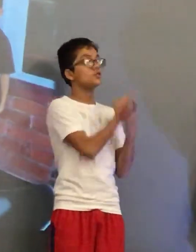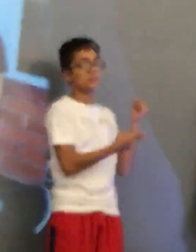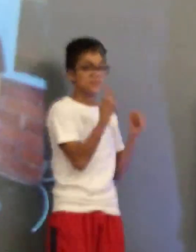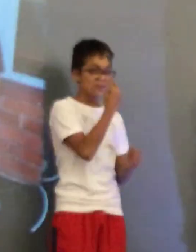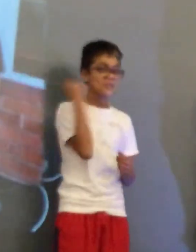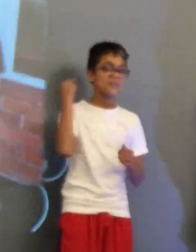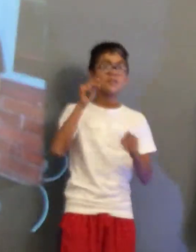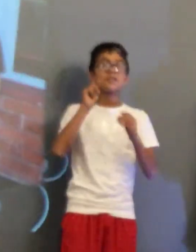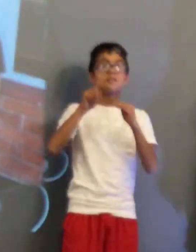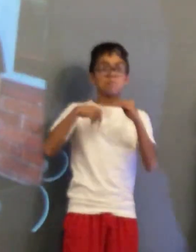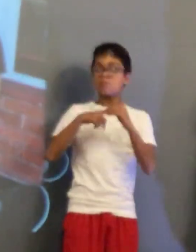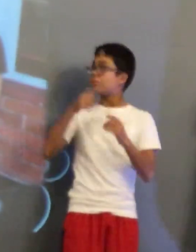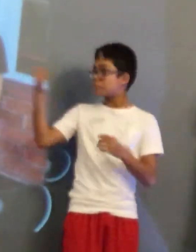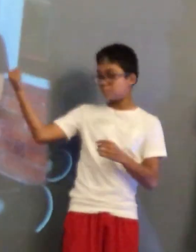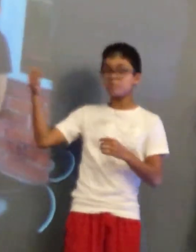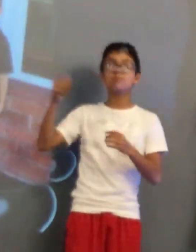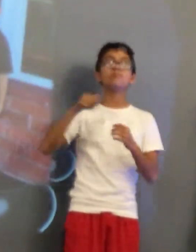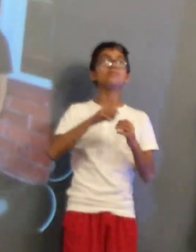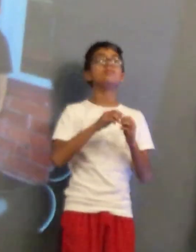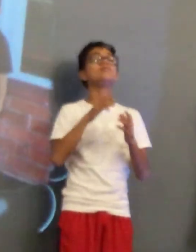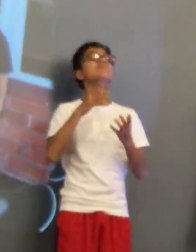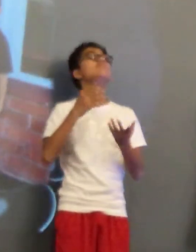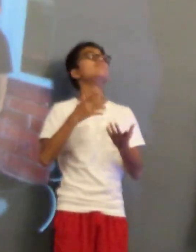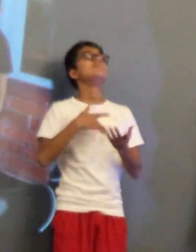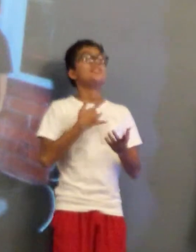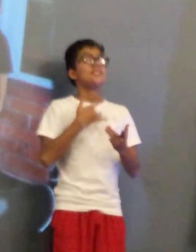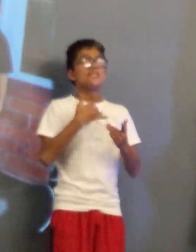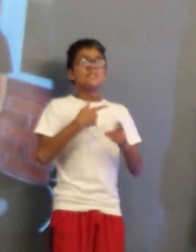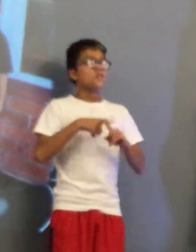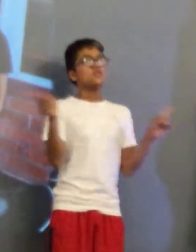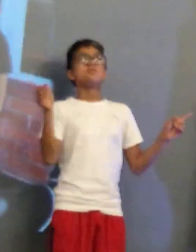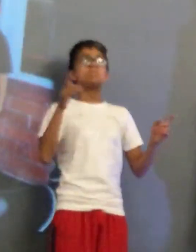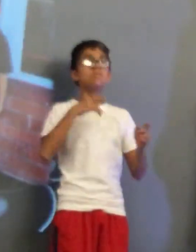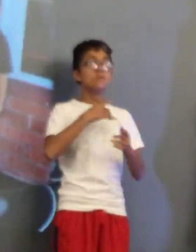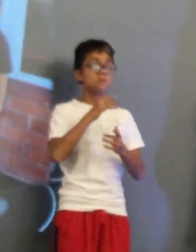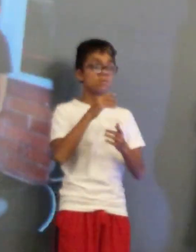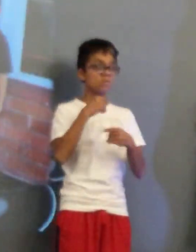Great. the interpreters are watching. Perfect. So memories about Don.